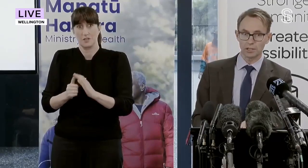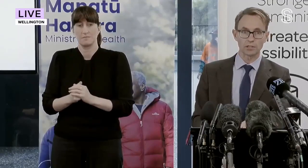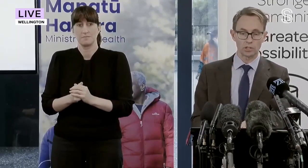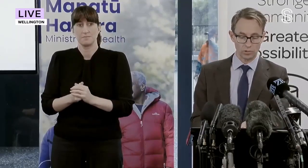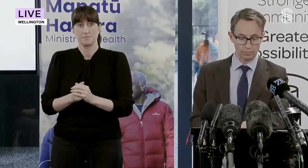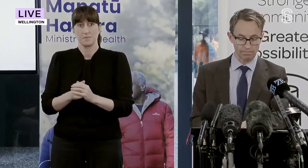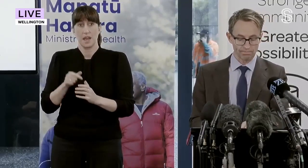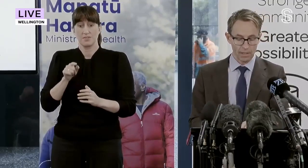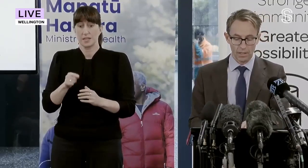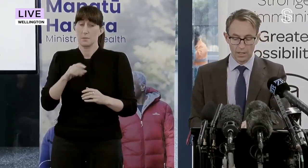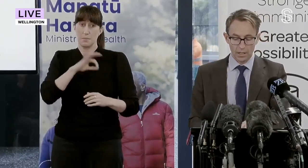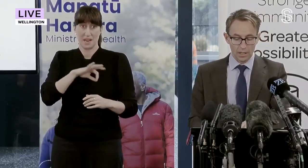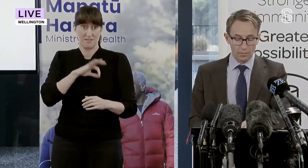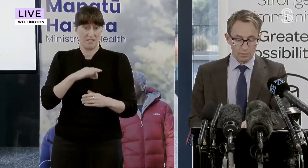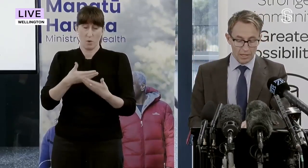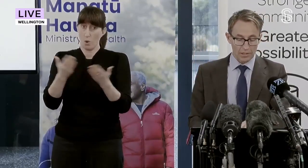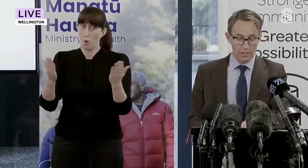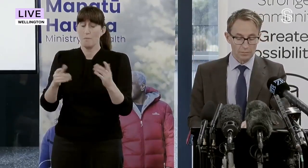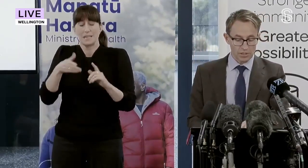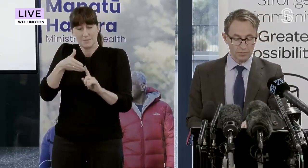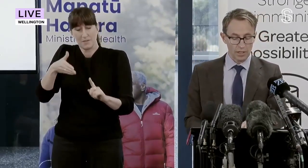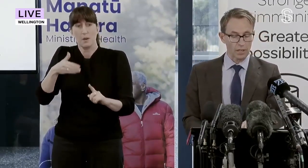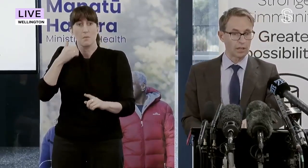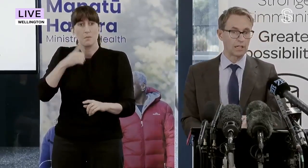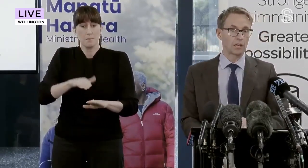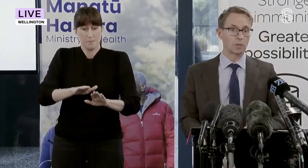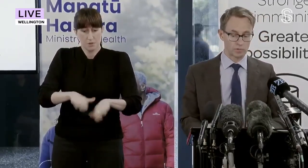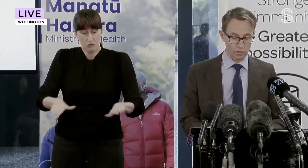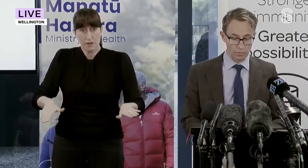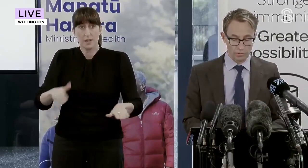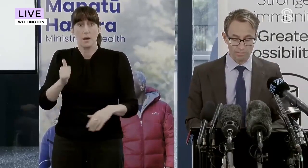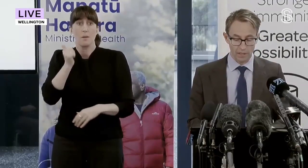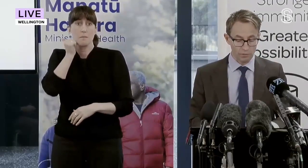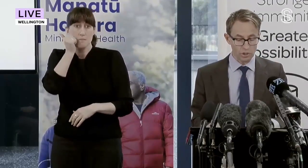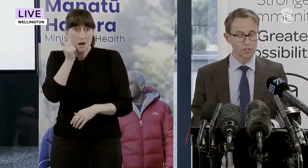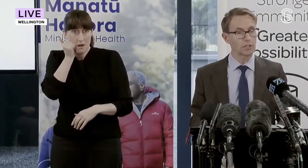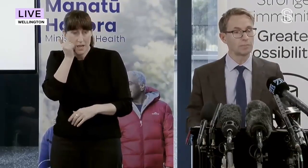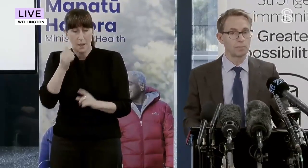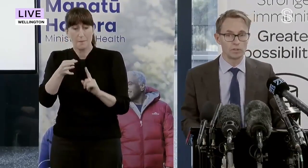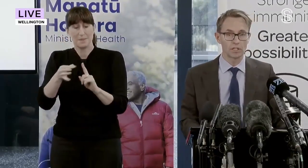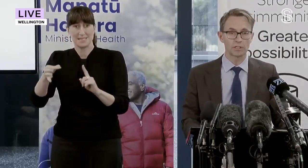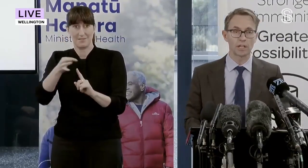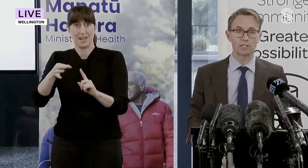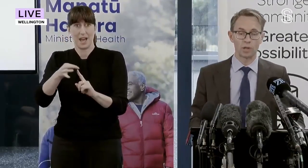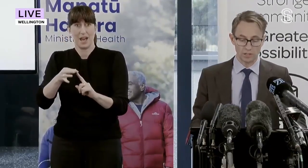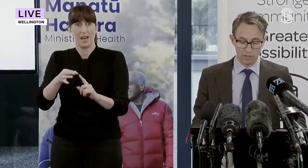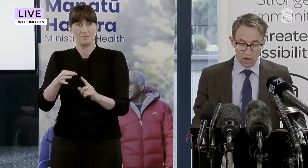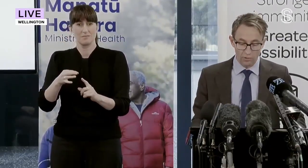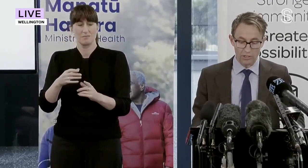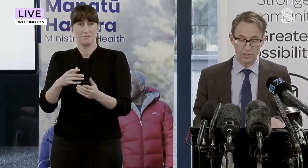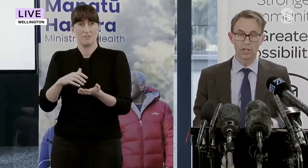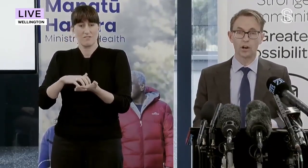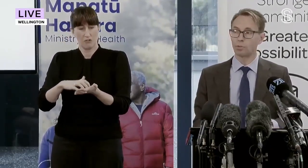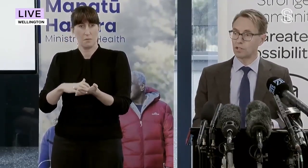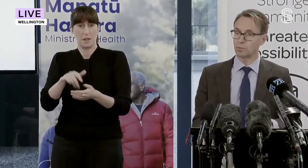particularly children. Māori, Pasifika and our most vulnerable. Unfortunately, New Zealand has relatively